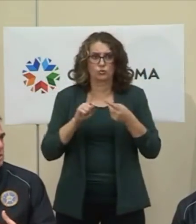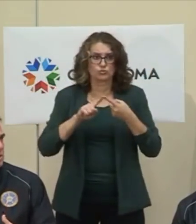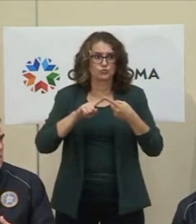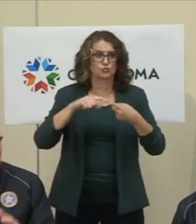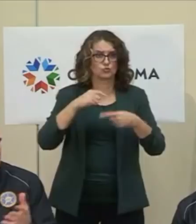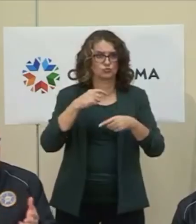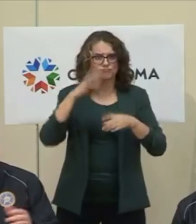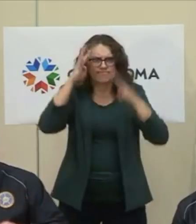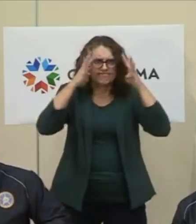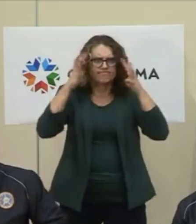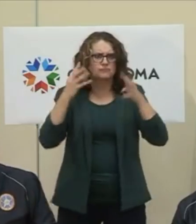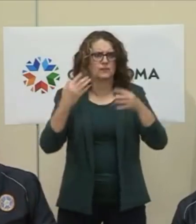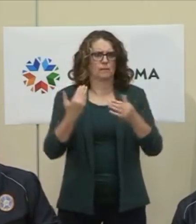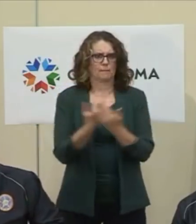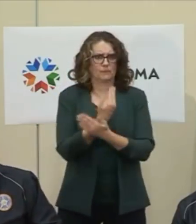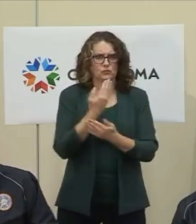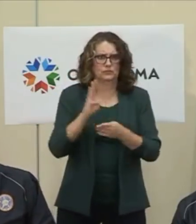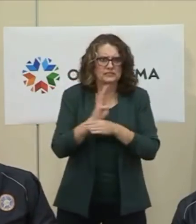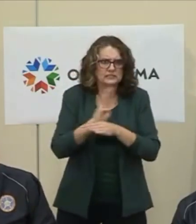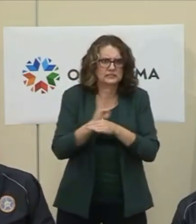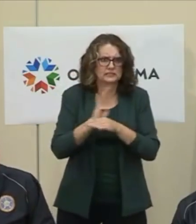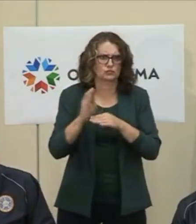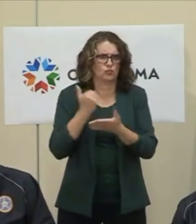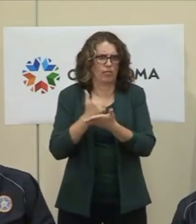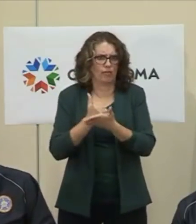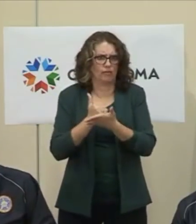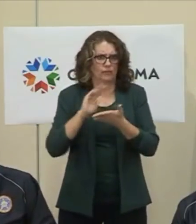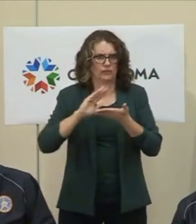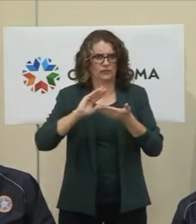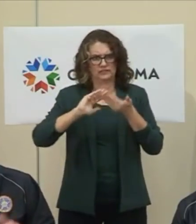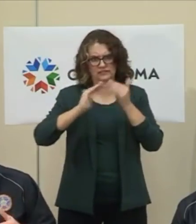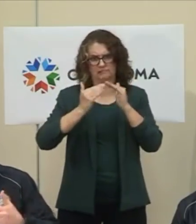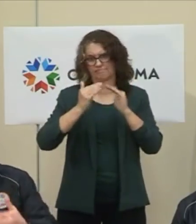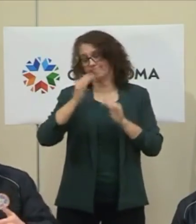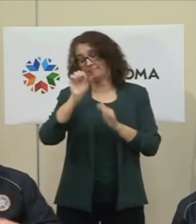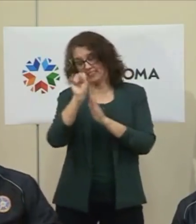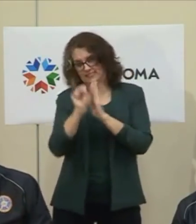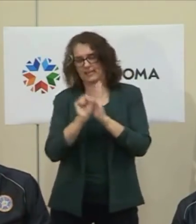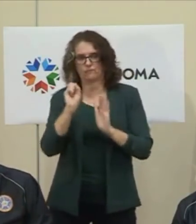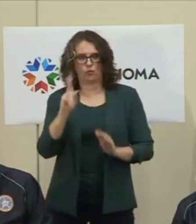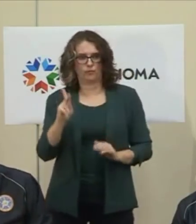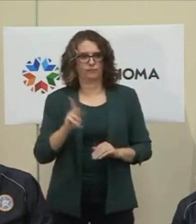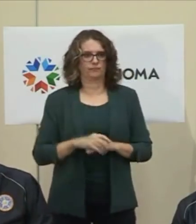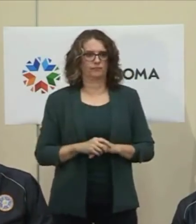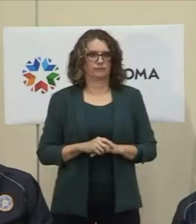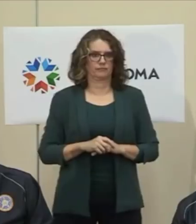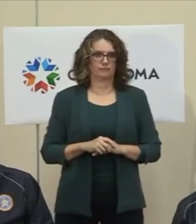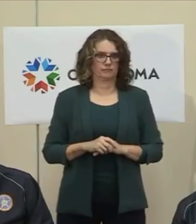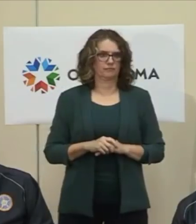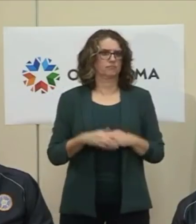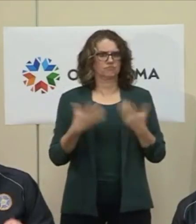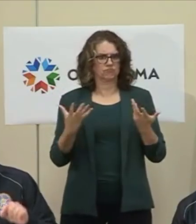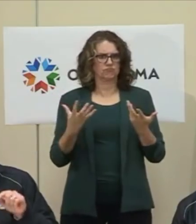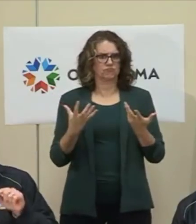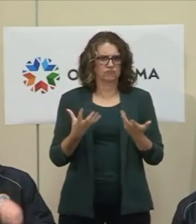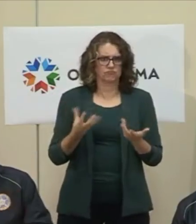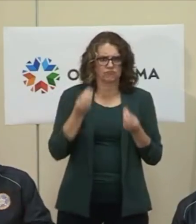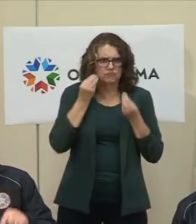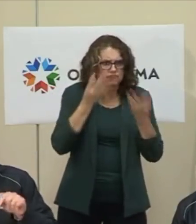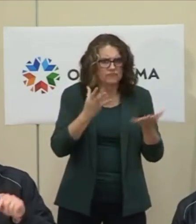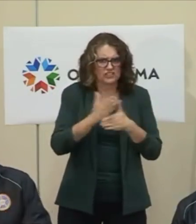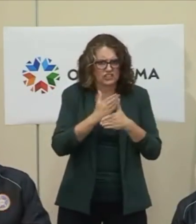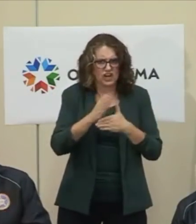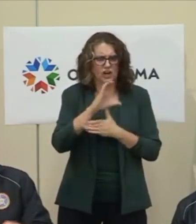recommendations that I have Secretary Copeland of the Commerce Department working on right now that I want to share with Oklahomans, because we have some of the most